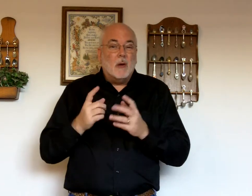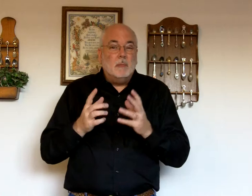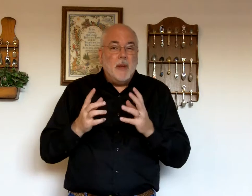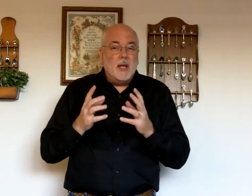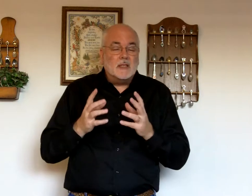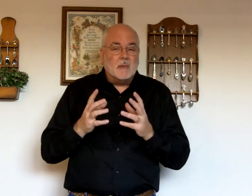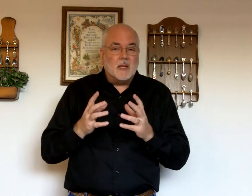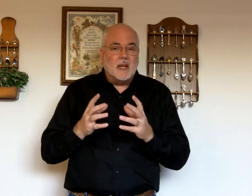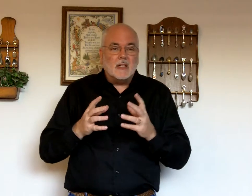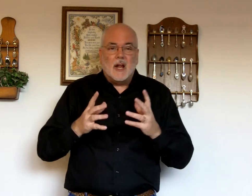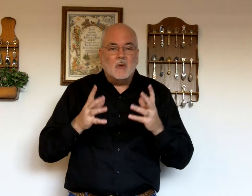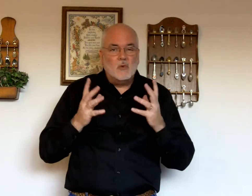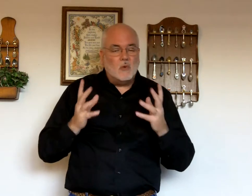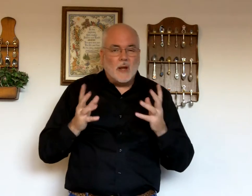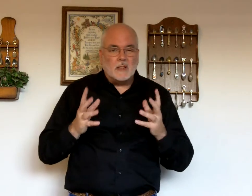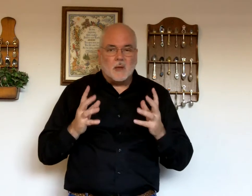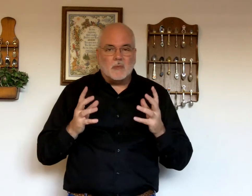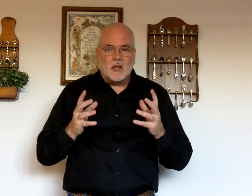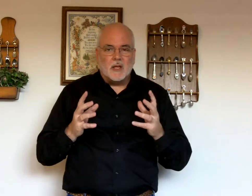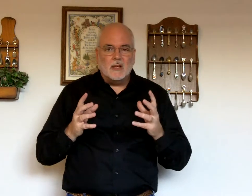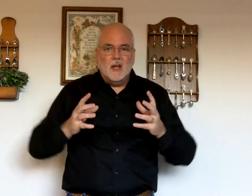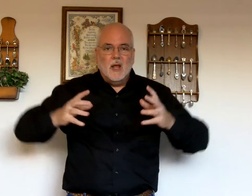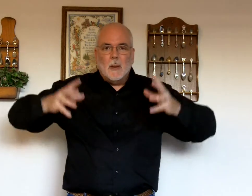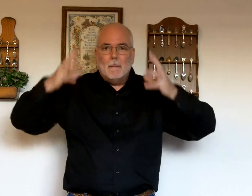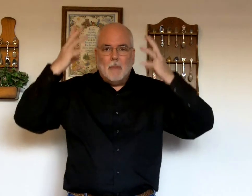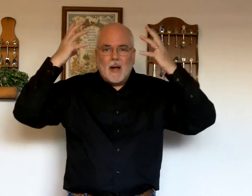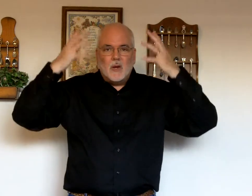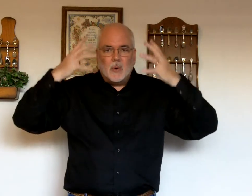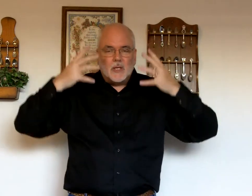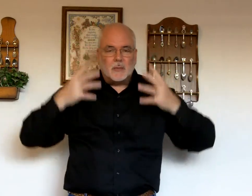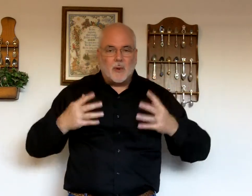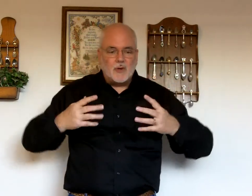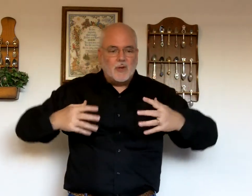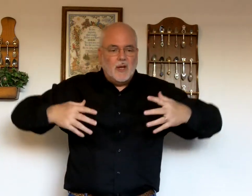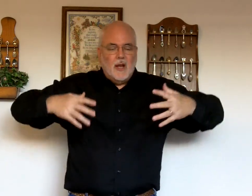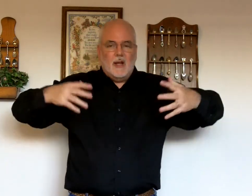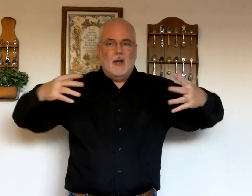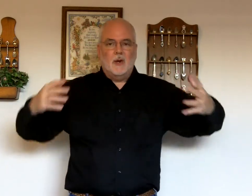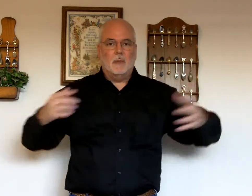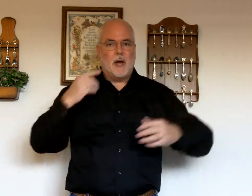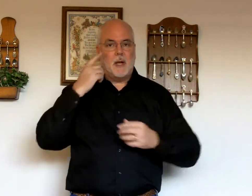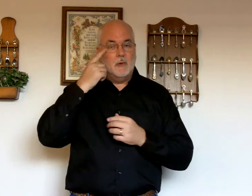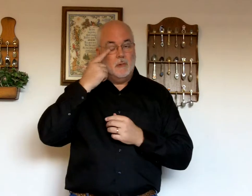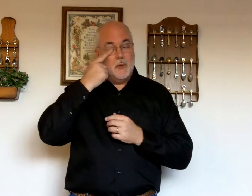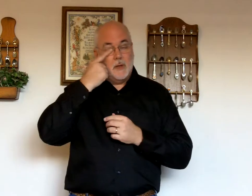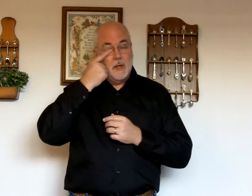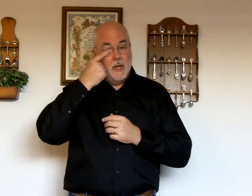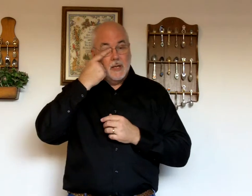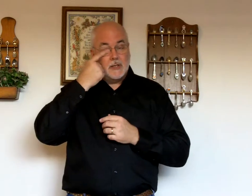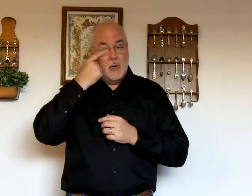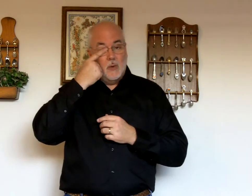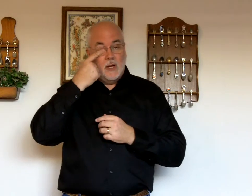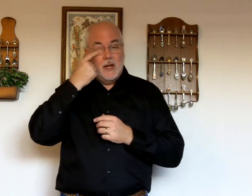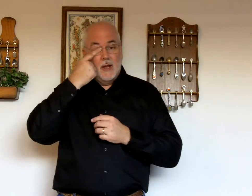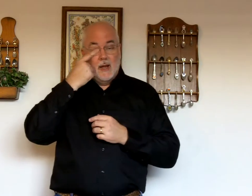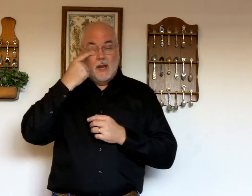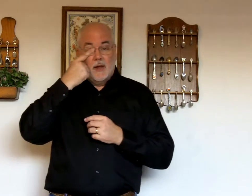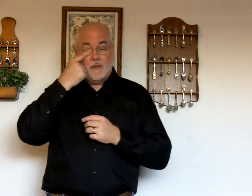big something is how great something is something your expression and your body movement so if